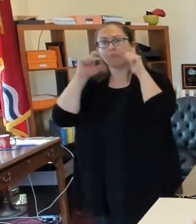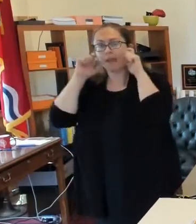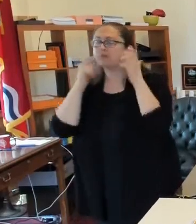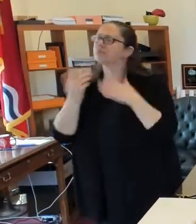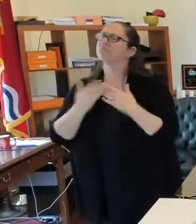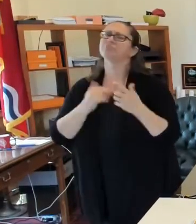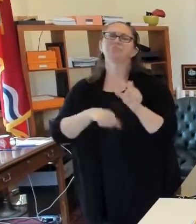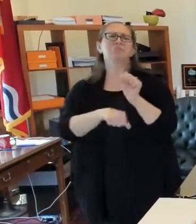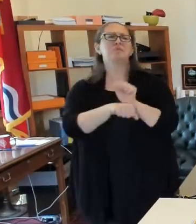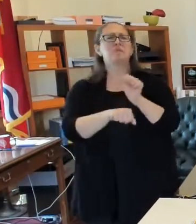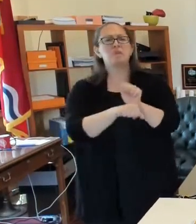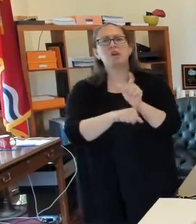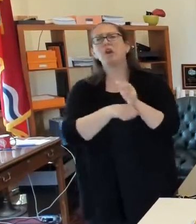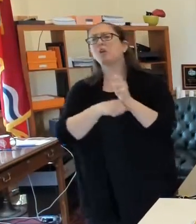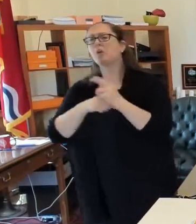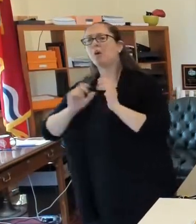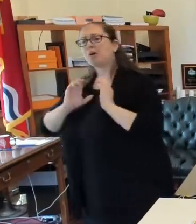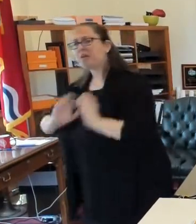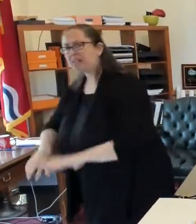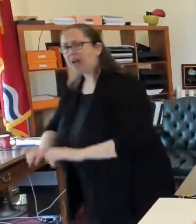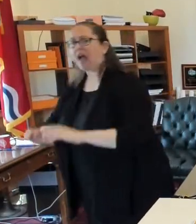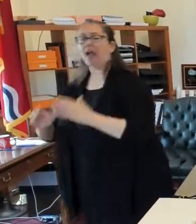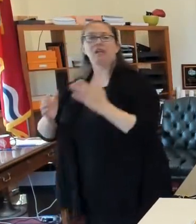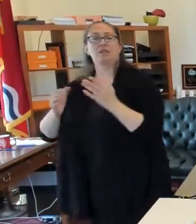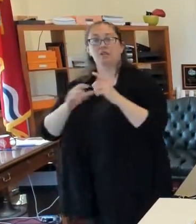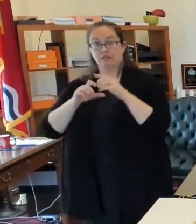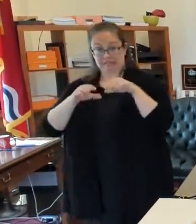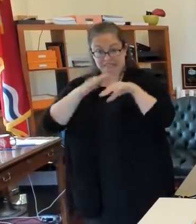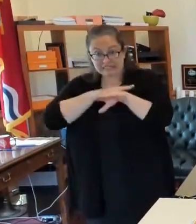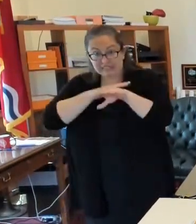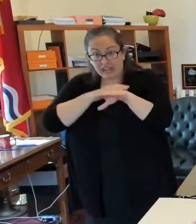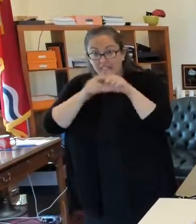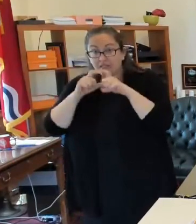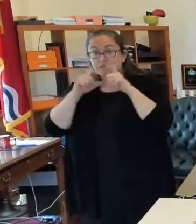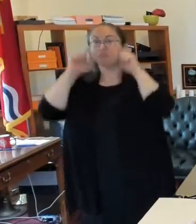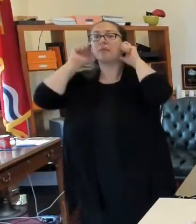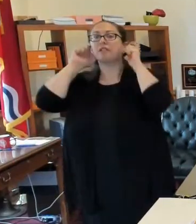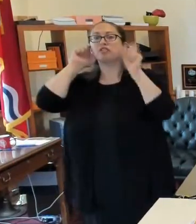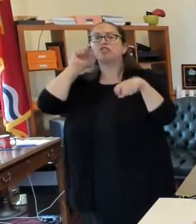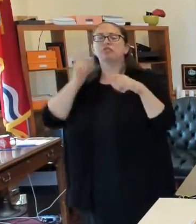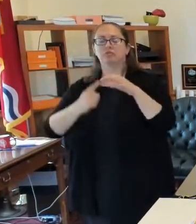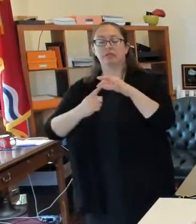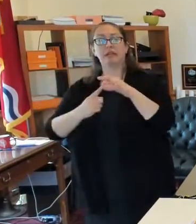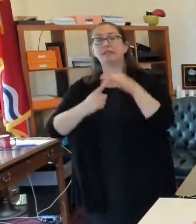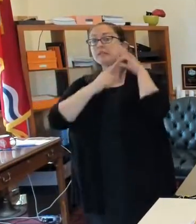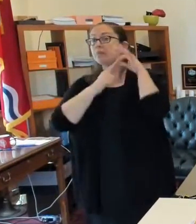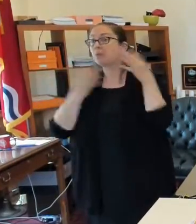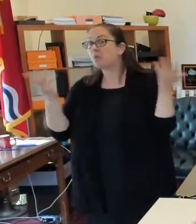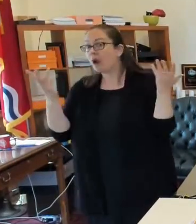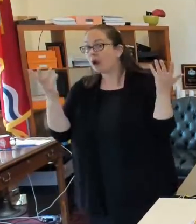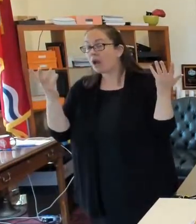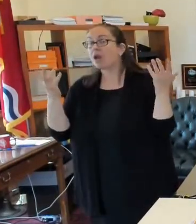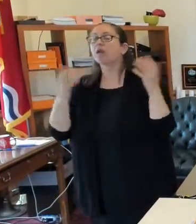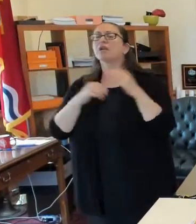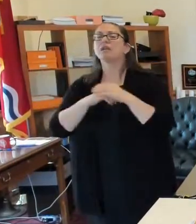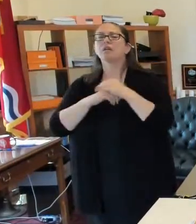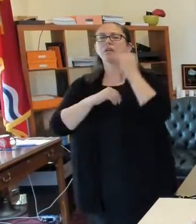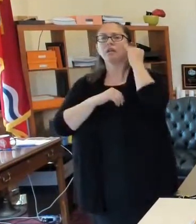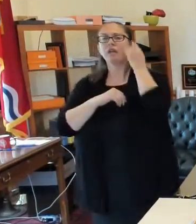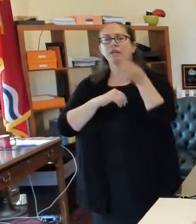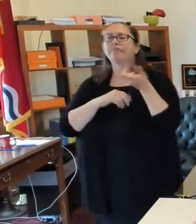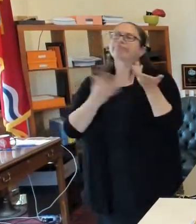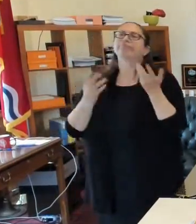whether you're a customer or client somewhere. You need to be wearing a mask. What's the exception to that? If you're sitting down